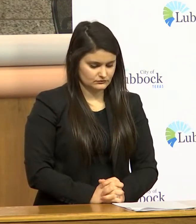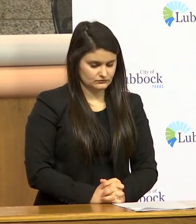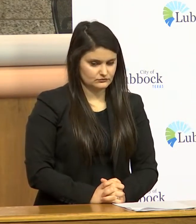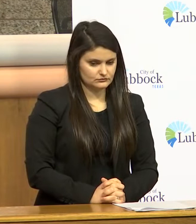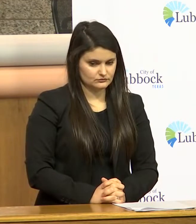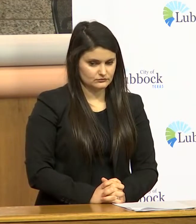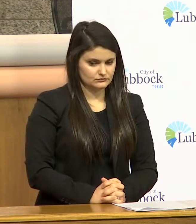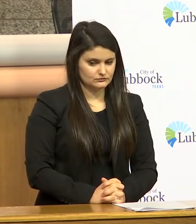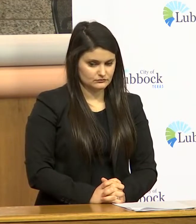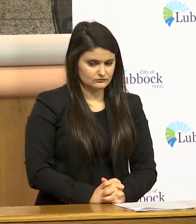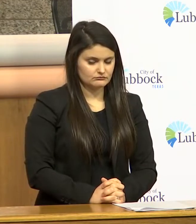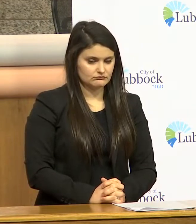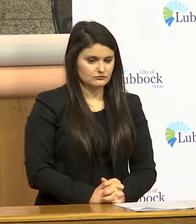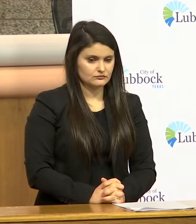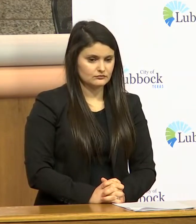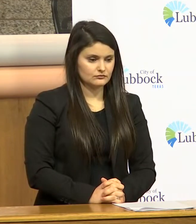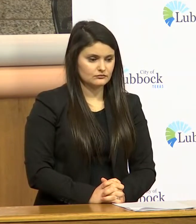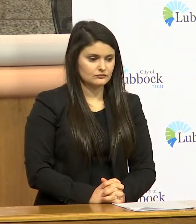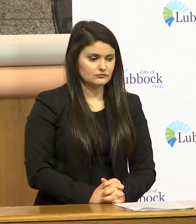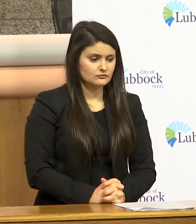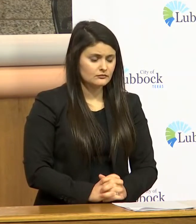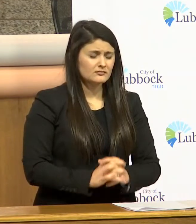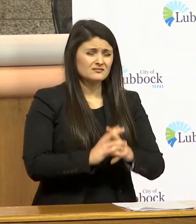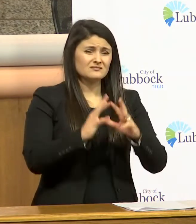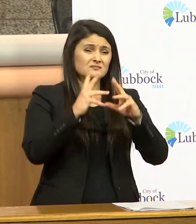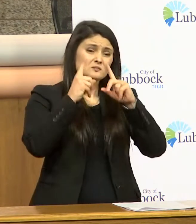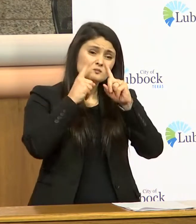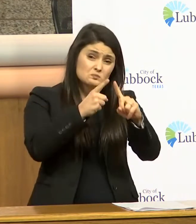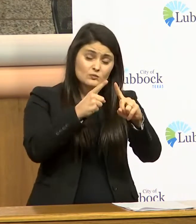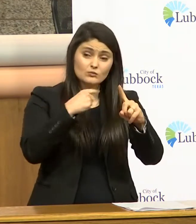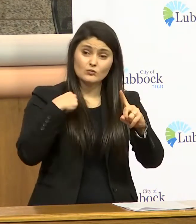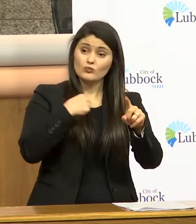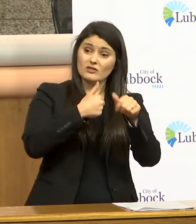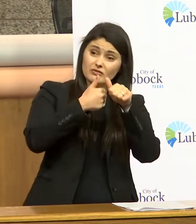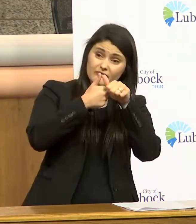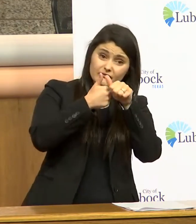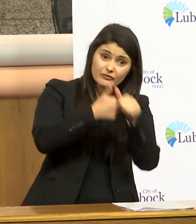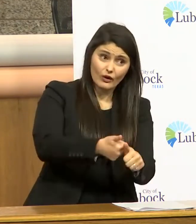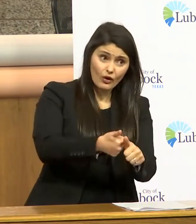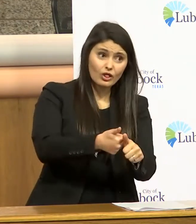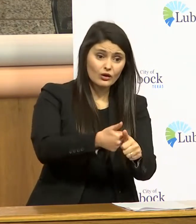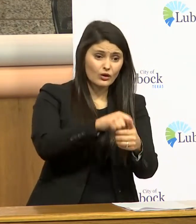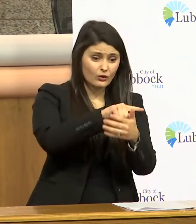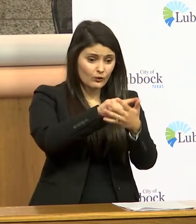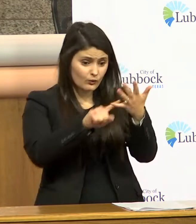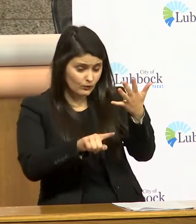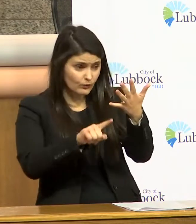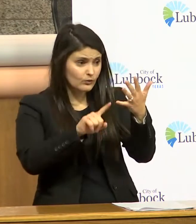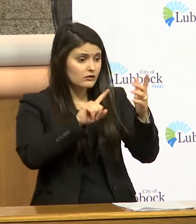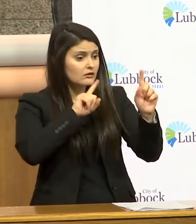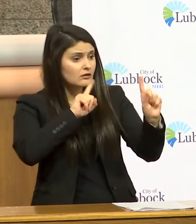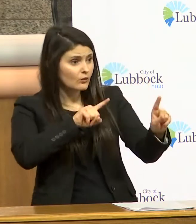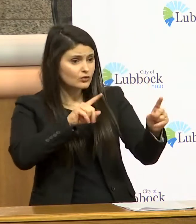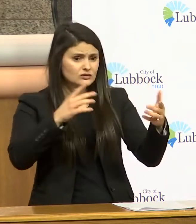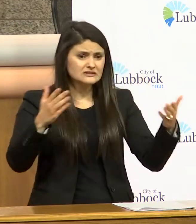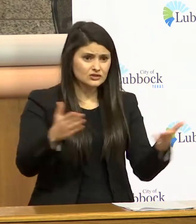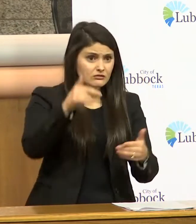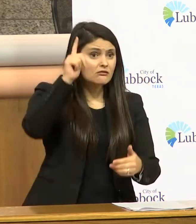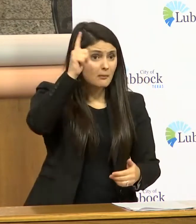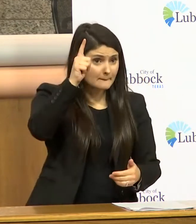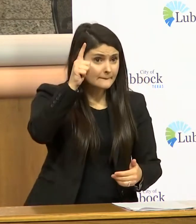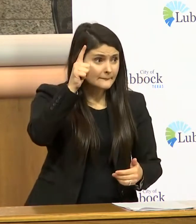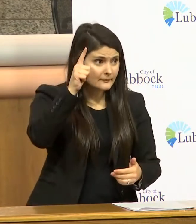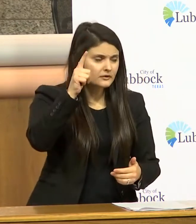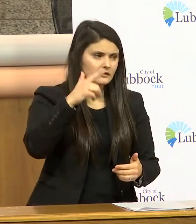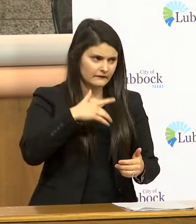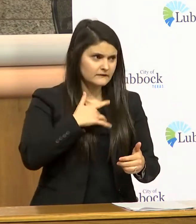so let me summarize by saying if we can follow the measures that have been put in place in lubbock i believe we can